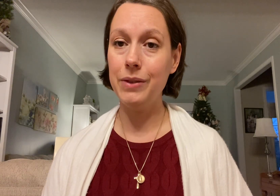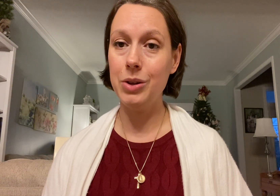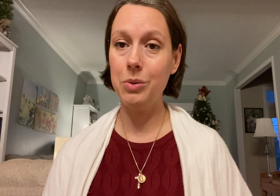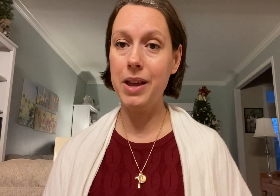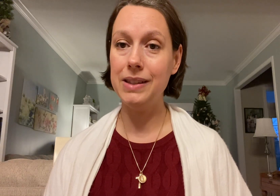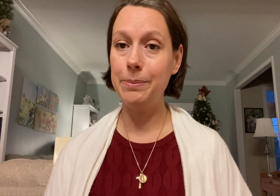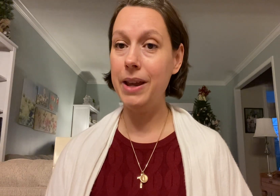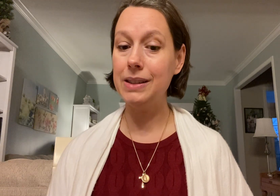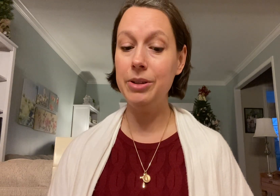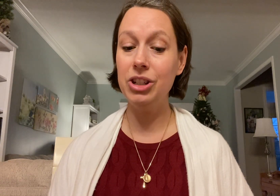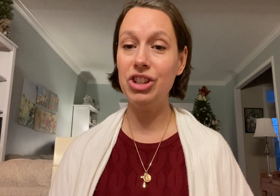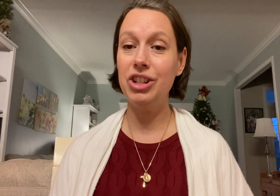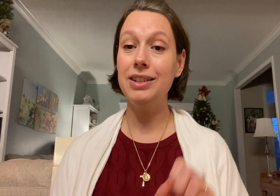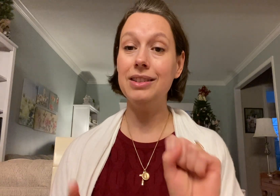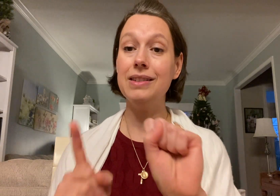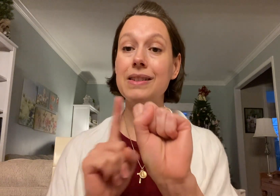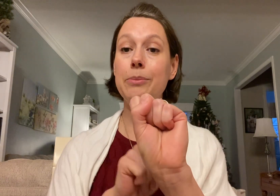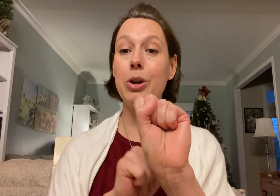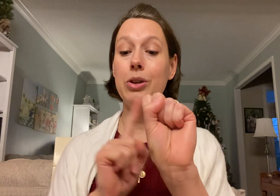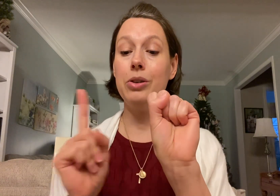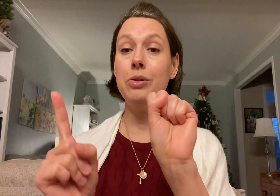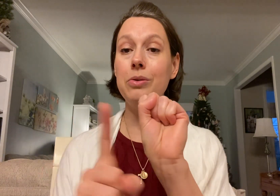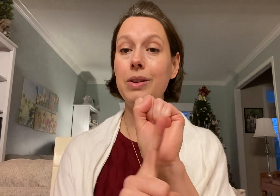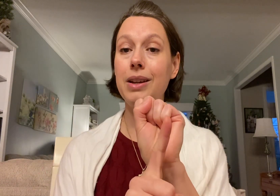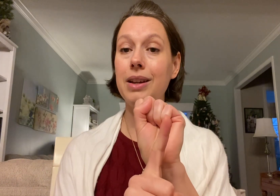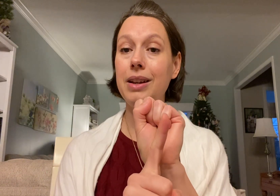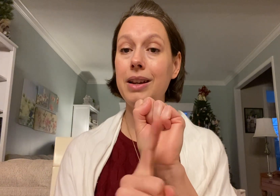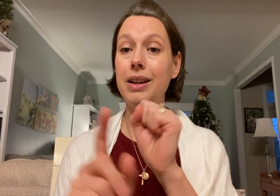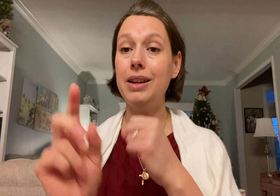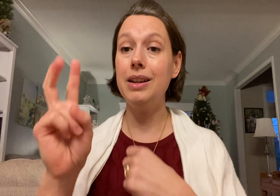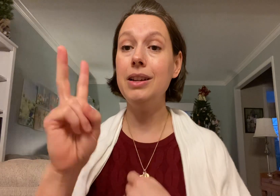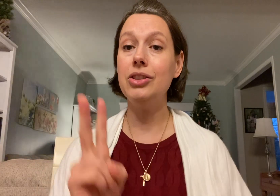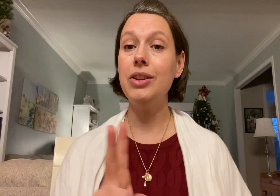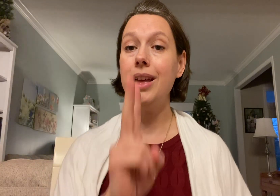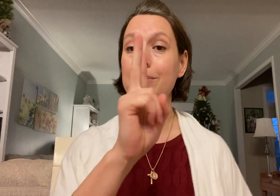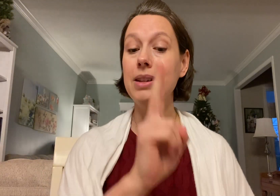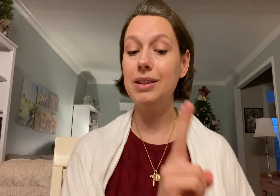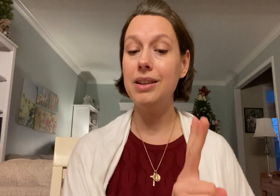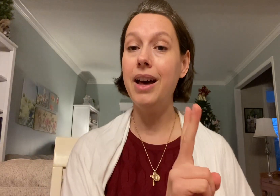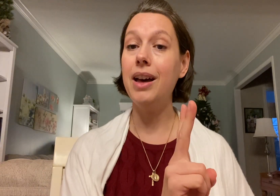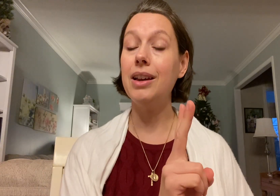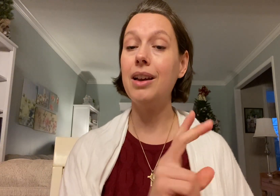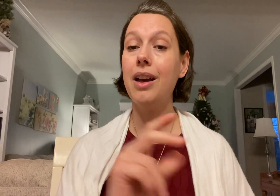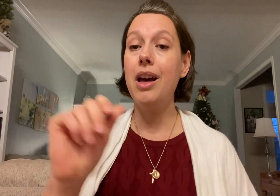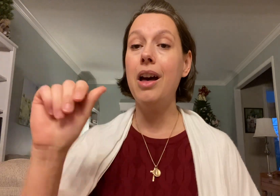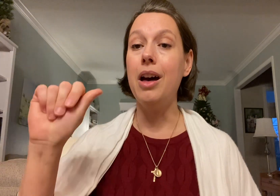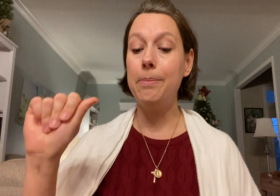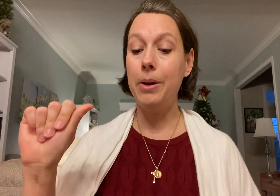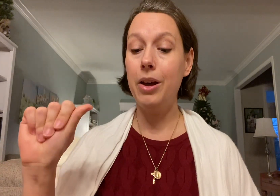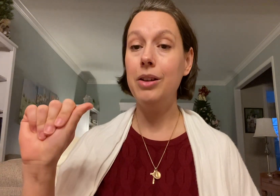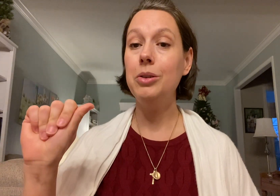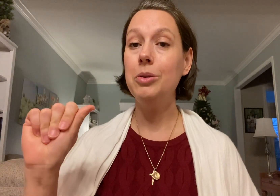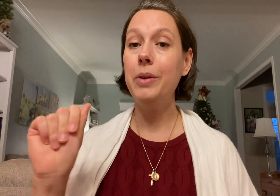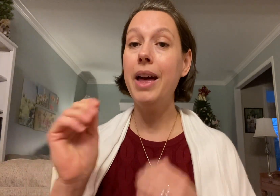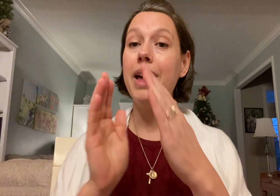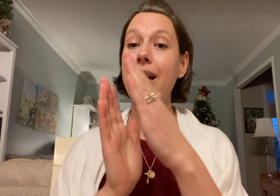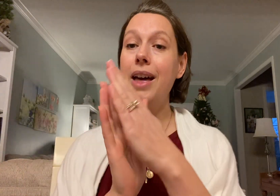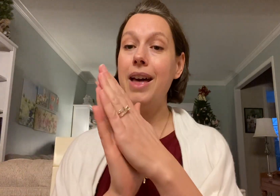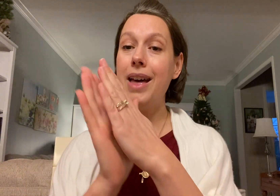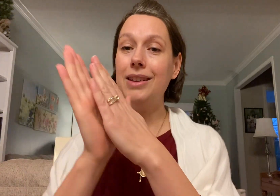US space missions? Mercury, Gemini, Apollo and